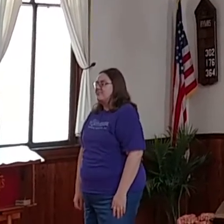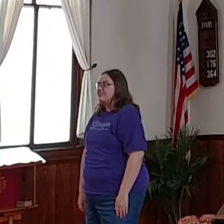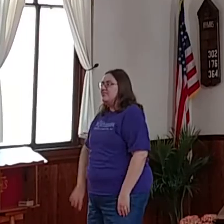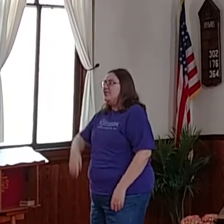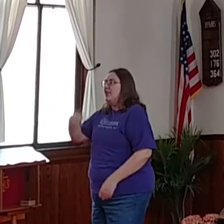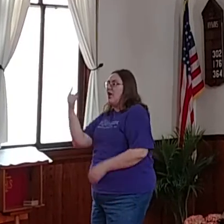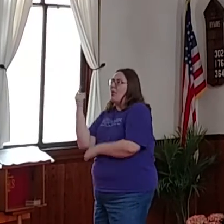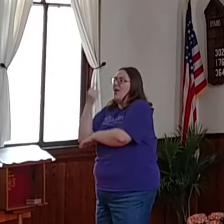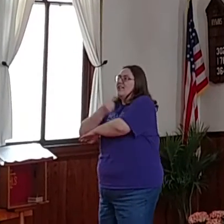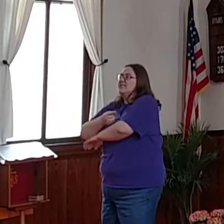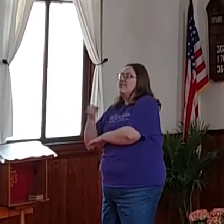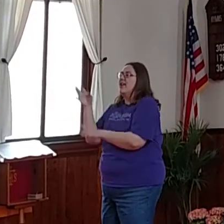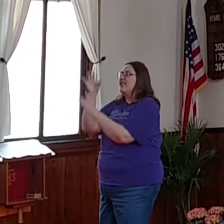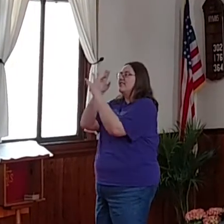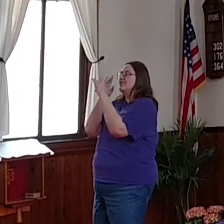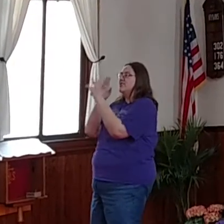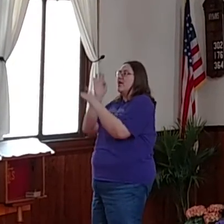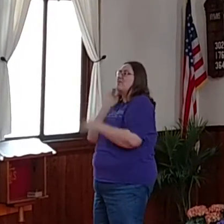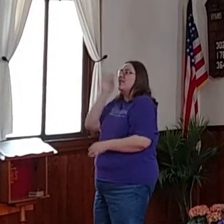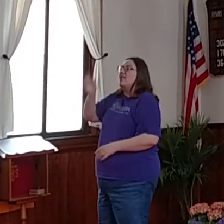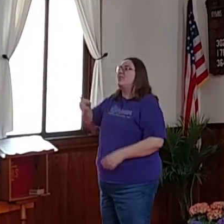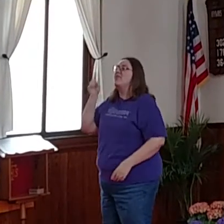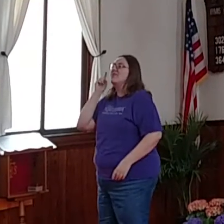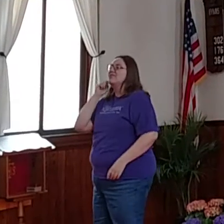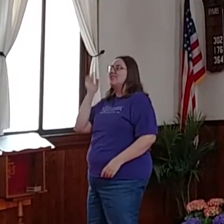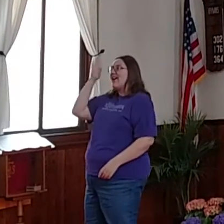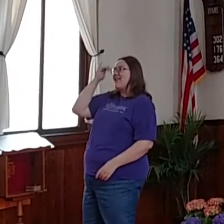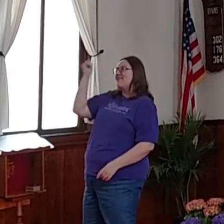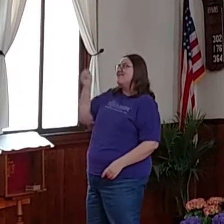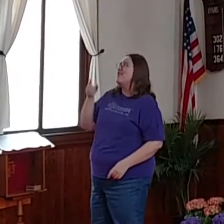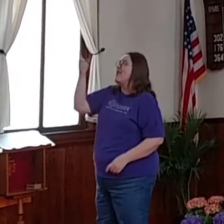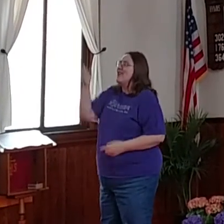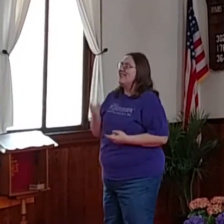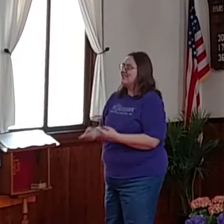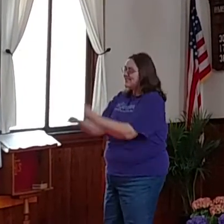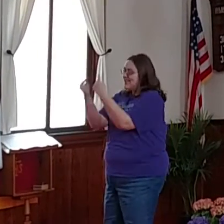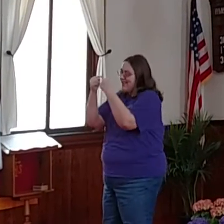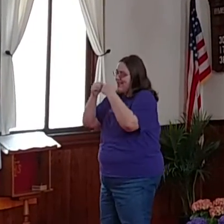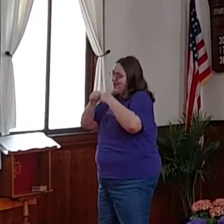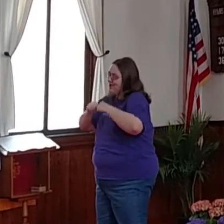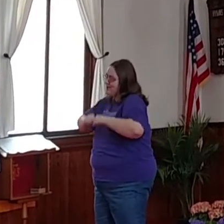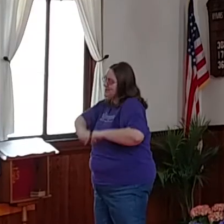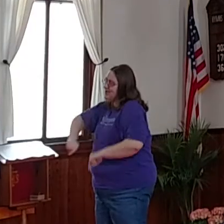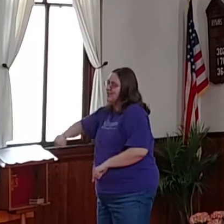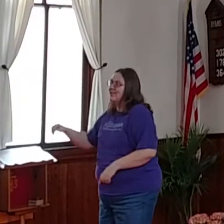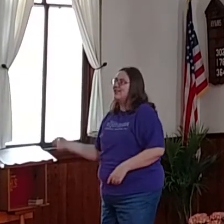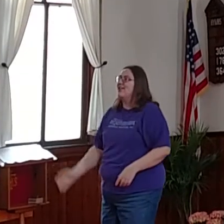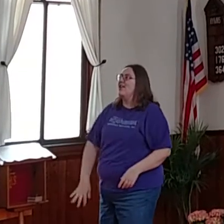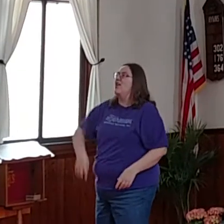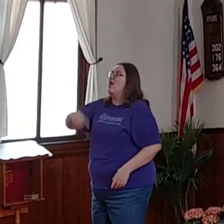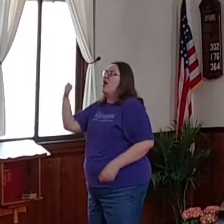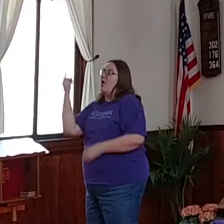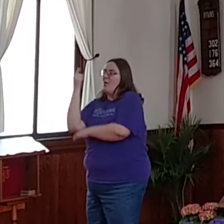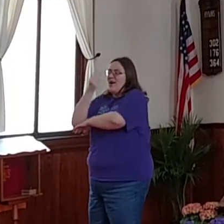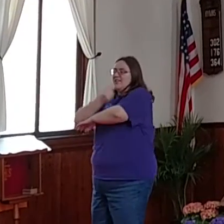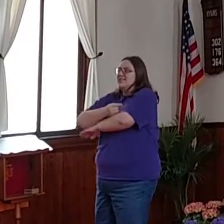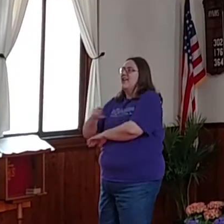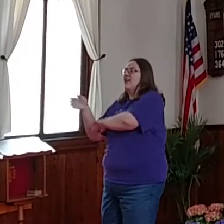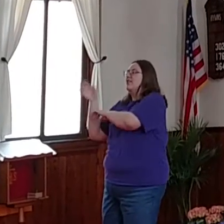One day the trumpet will sound for his coming, one day